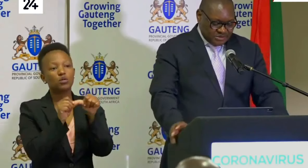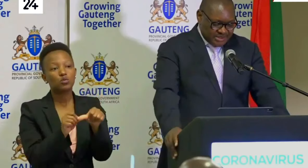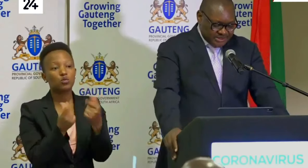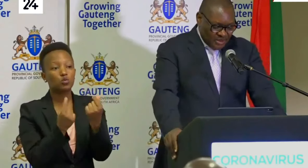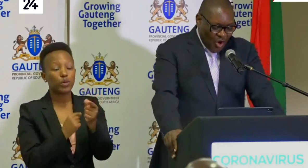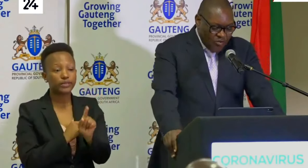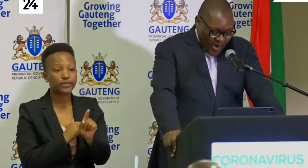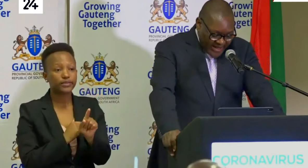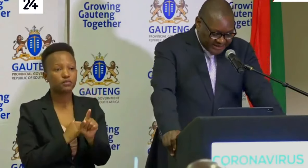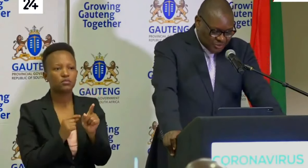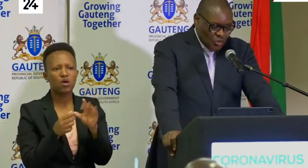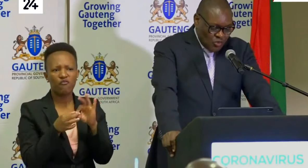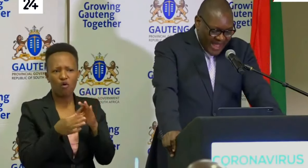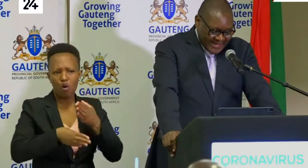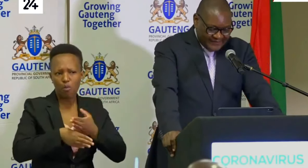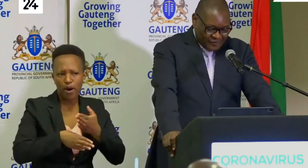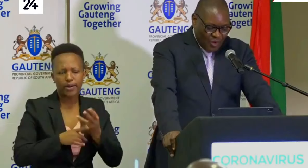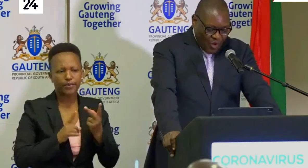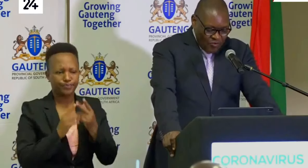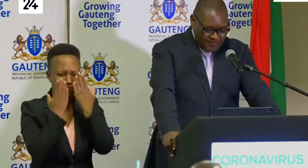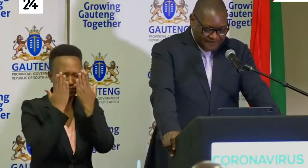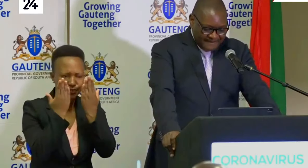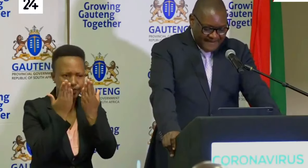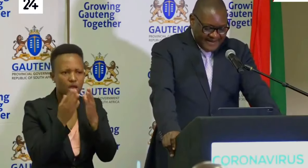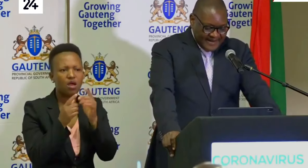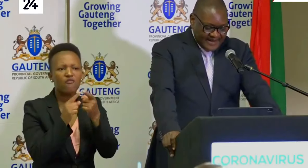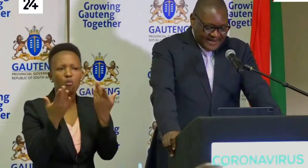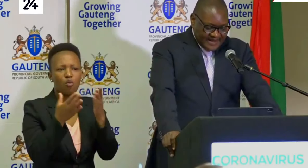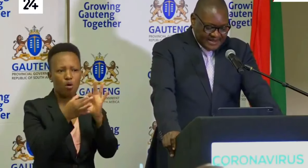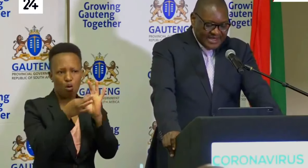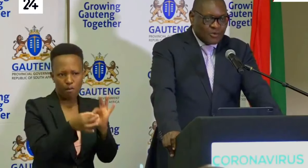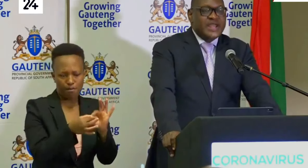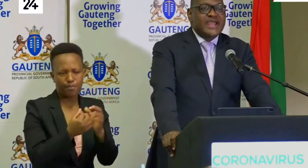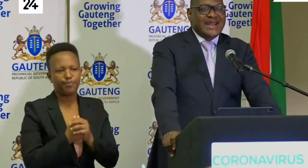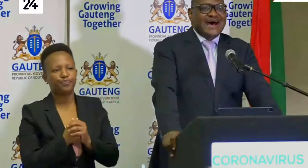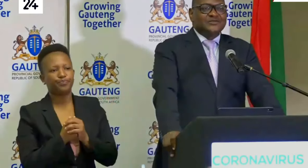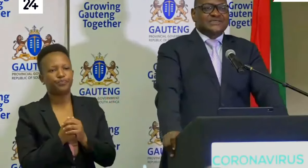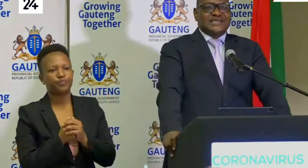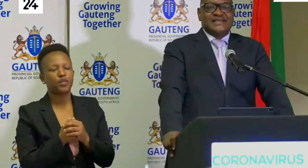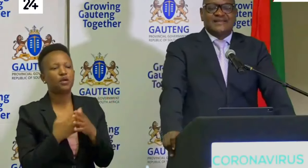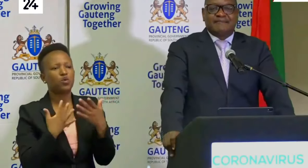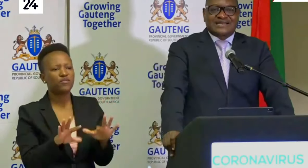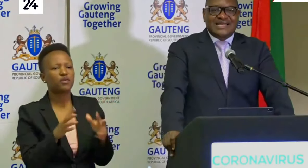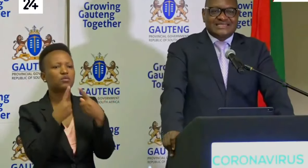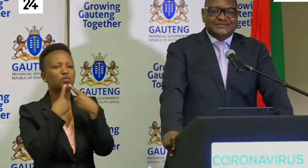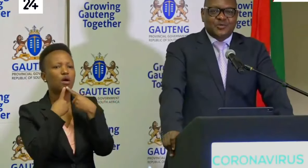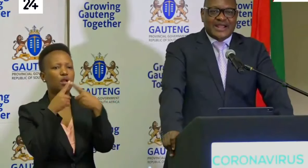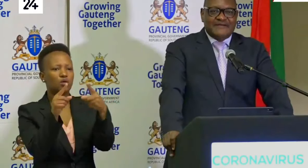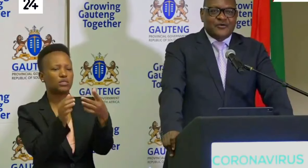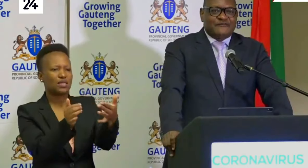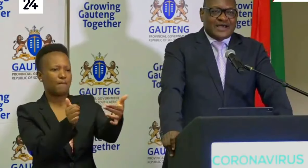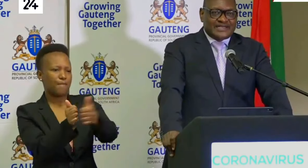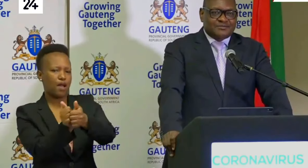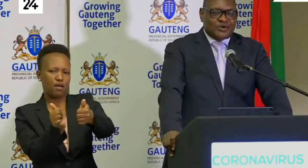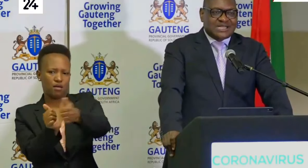home work, school work from home. we announced the partnerships we